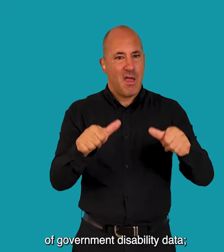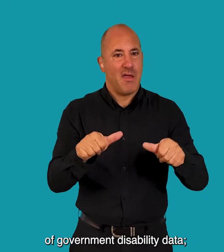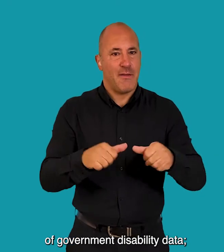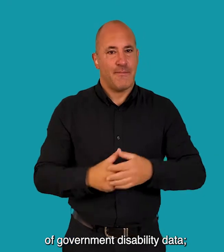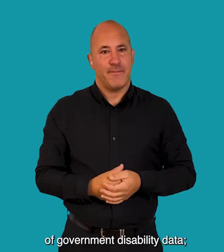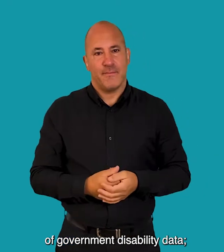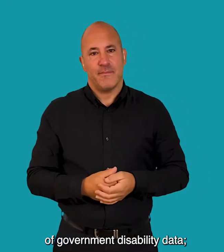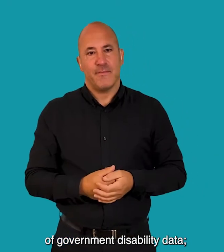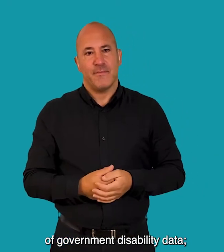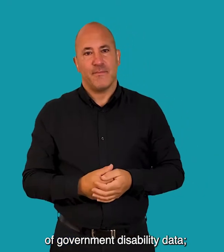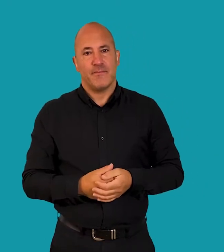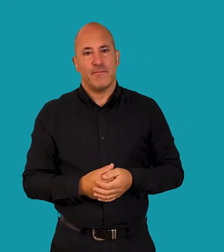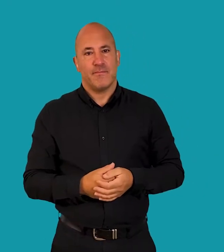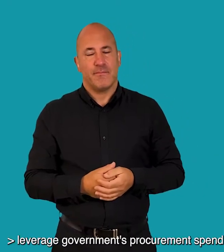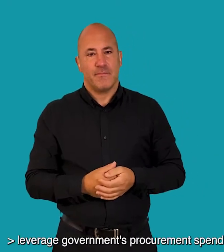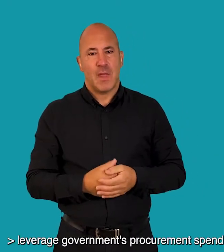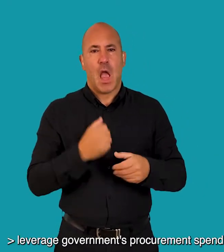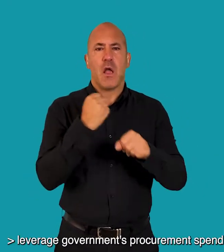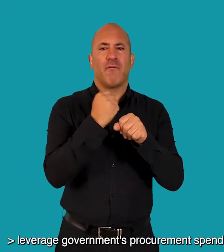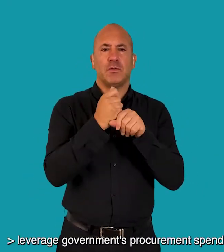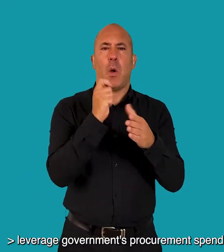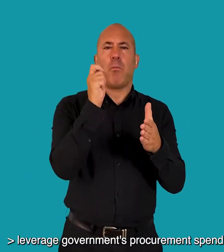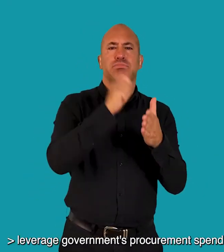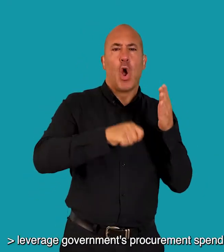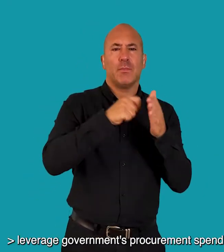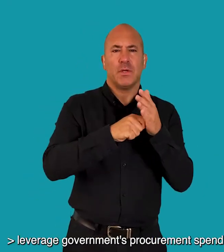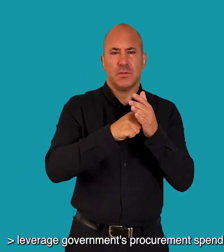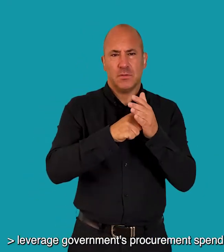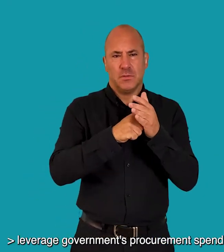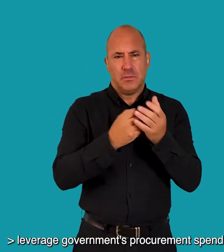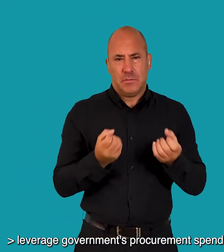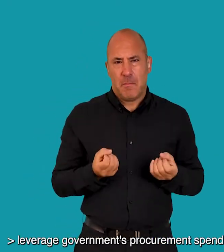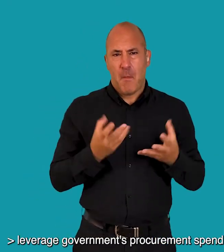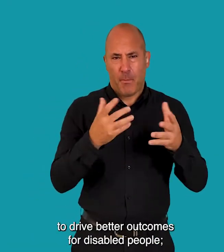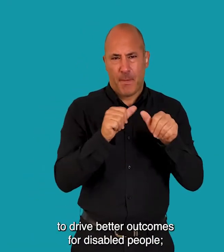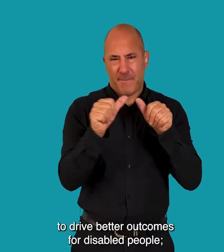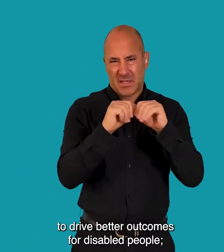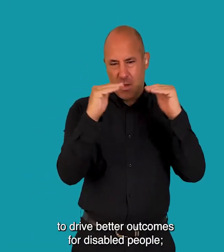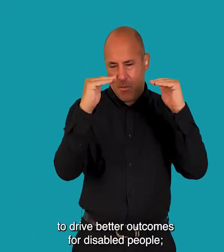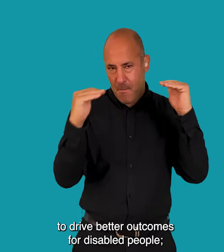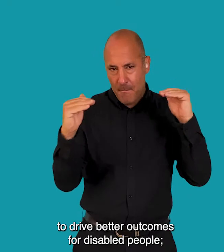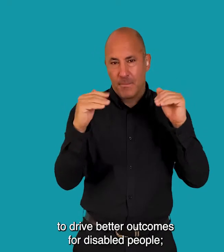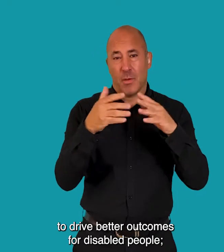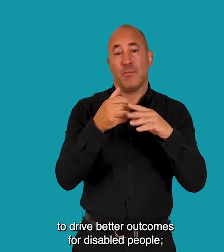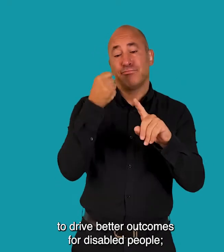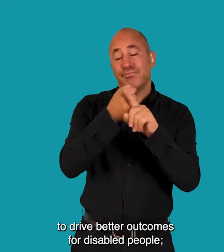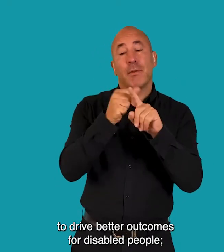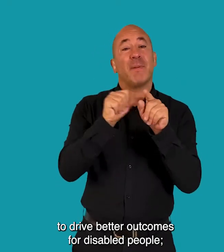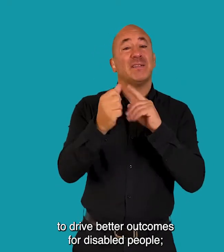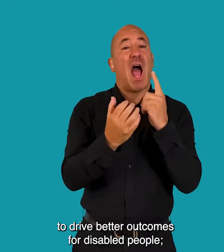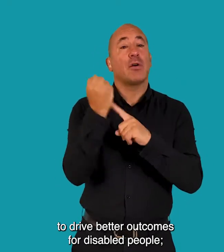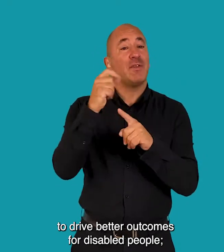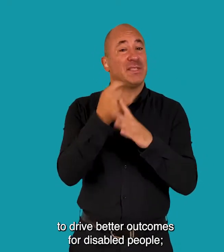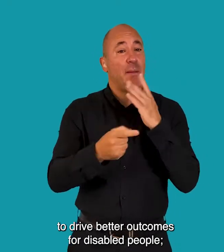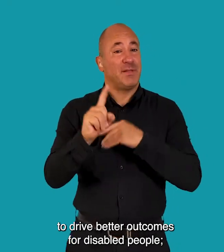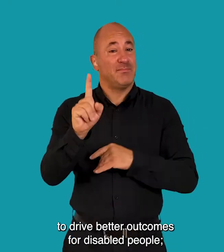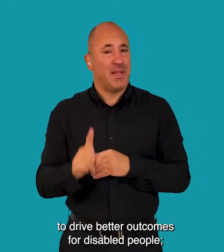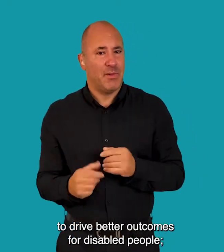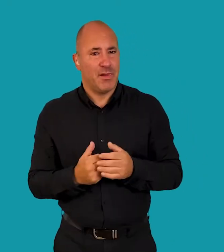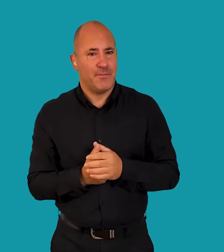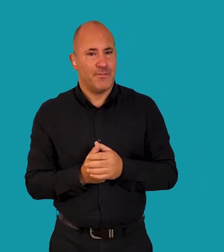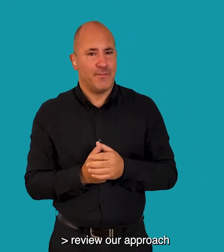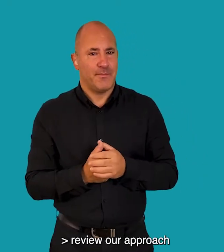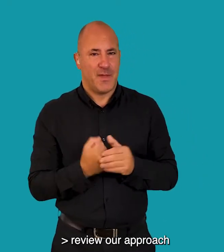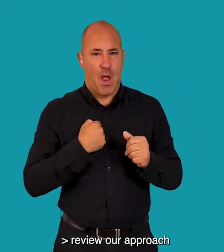disability data Leverage government's procurement spend to drive better outcomes for disabled people